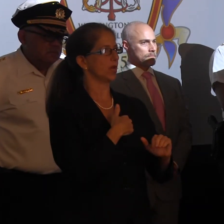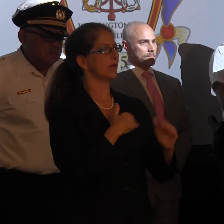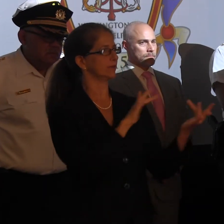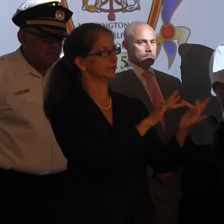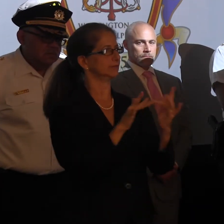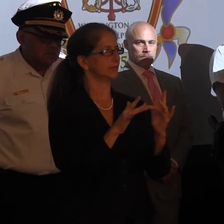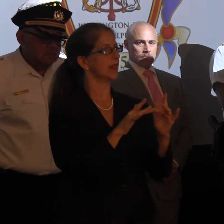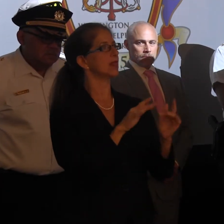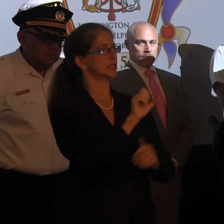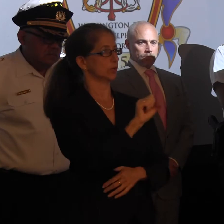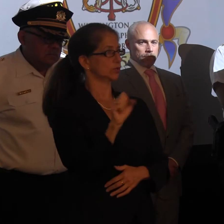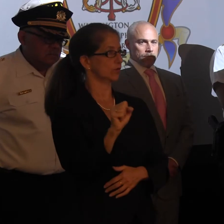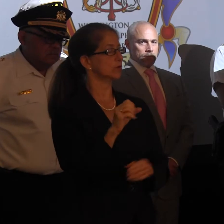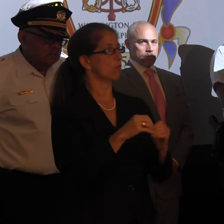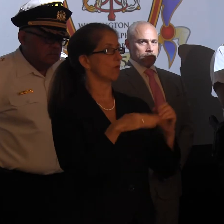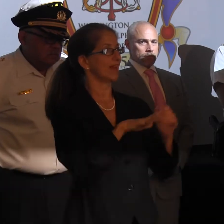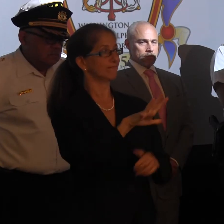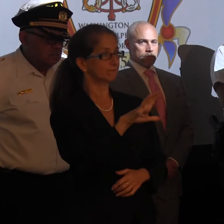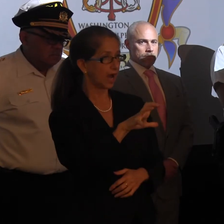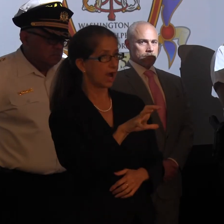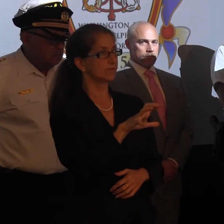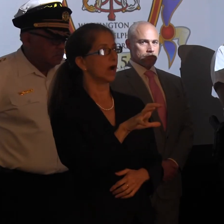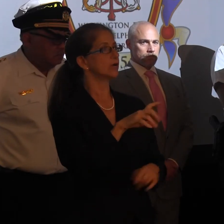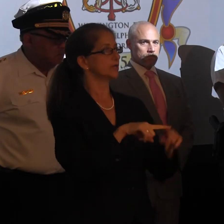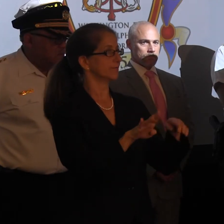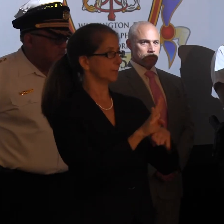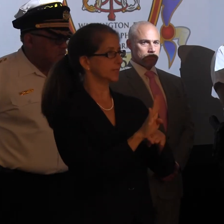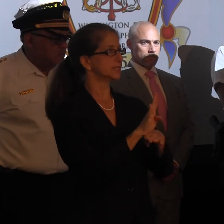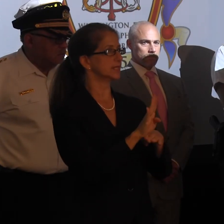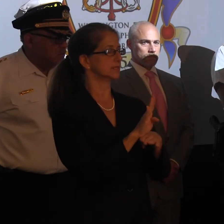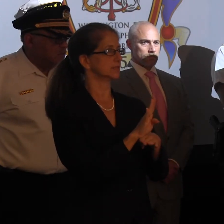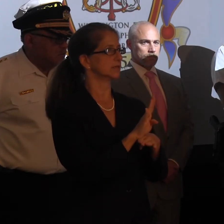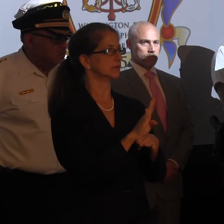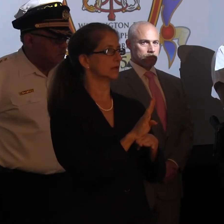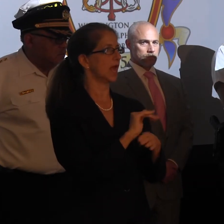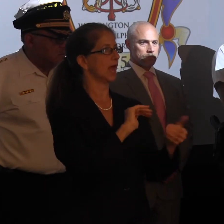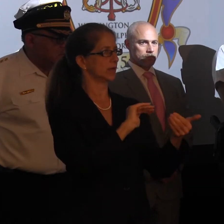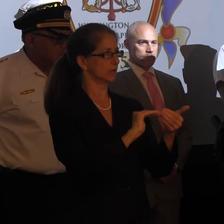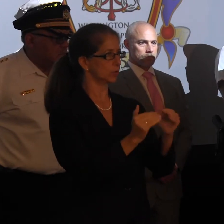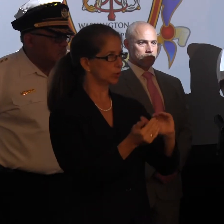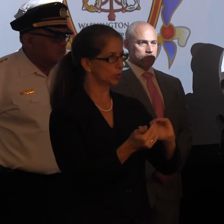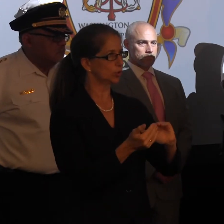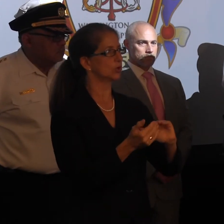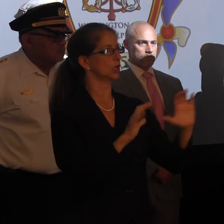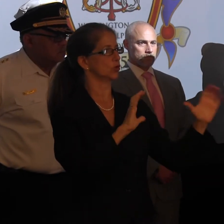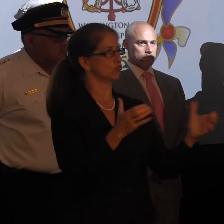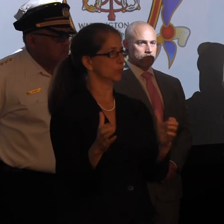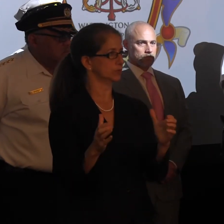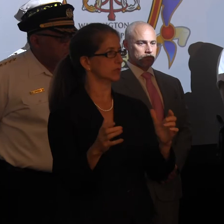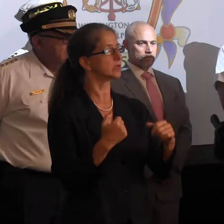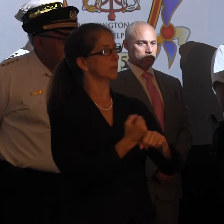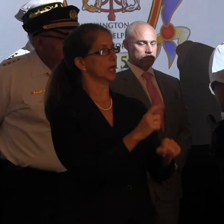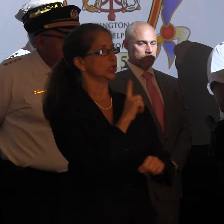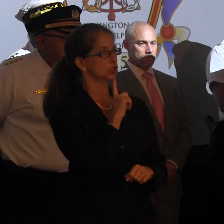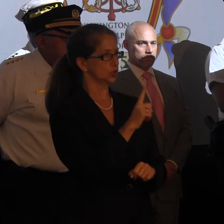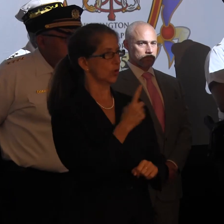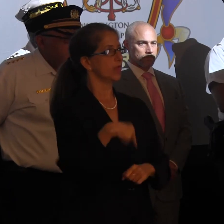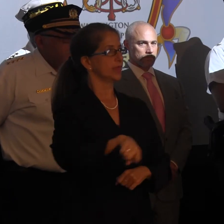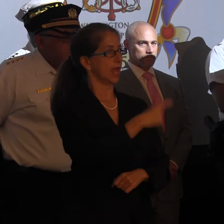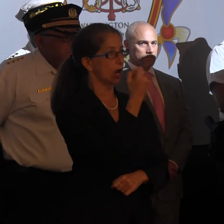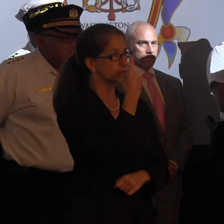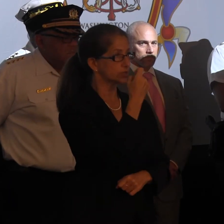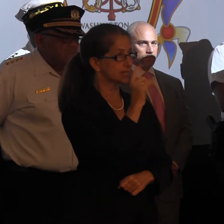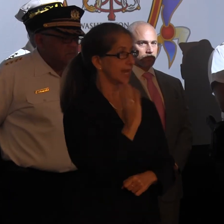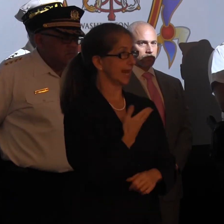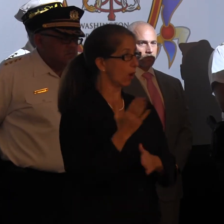out, the Secret Service has reached out to over 500 businesses and community groups to ensure that they understand